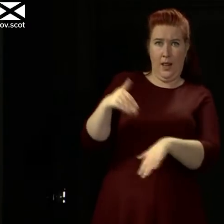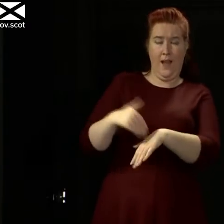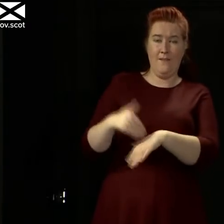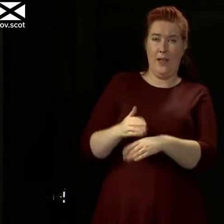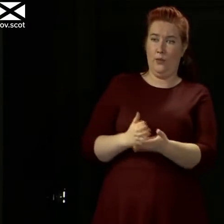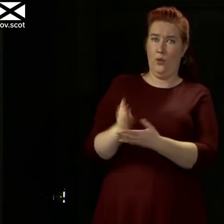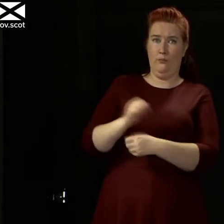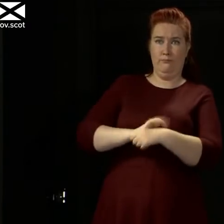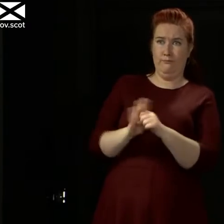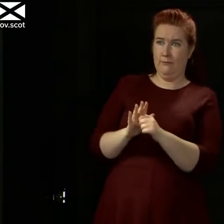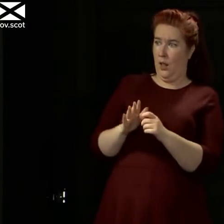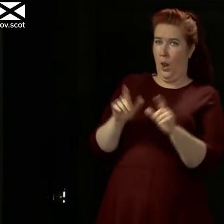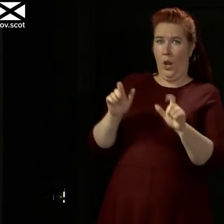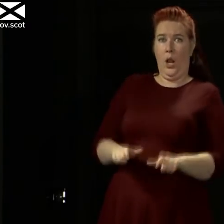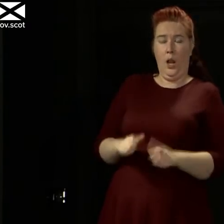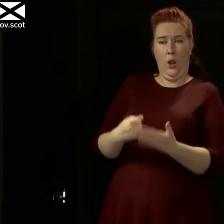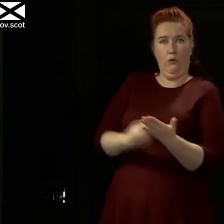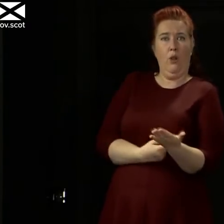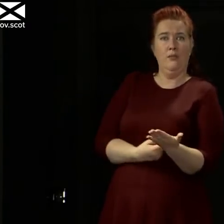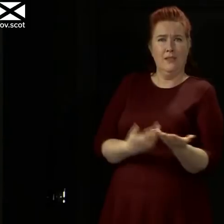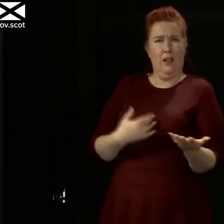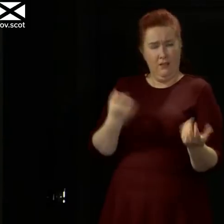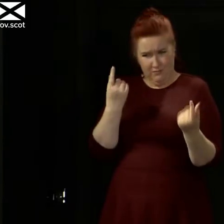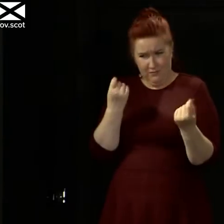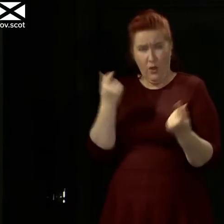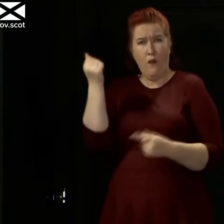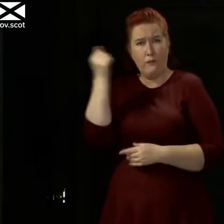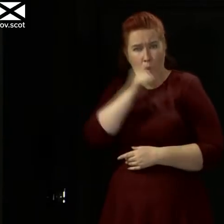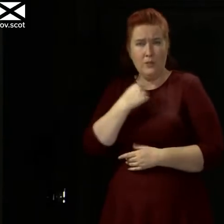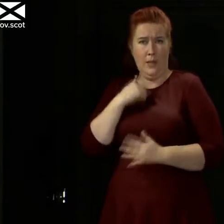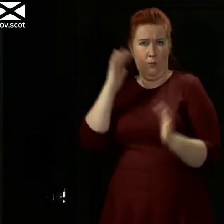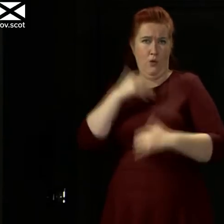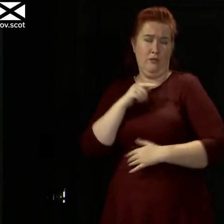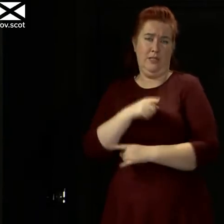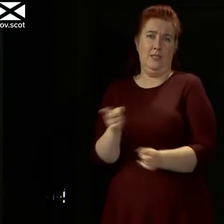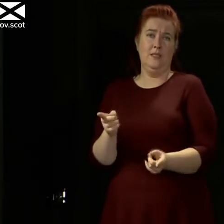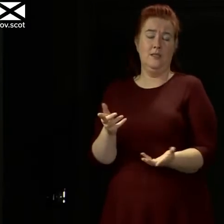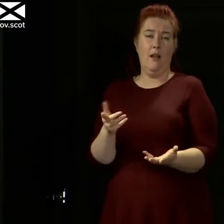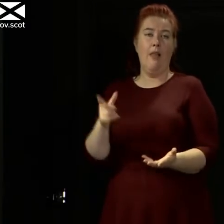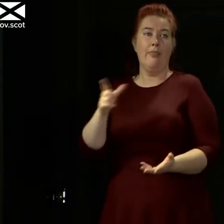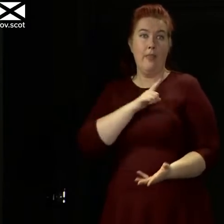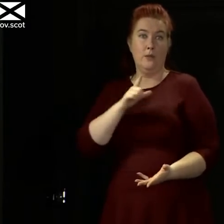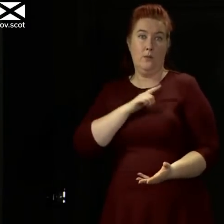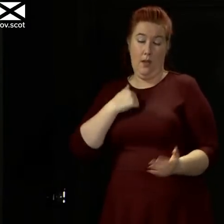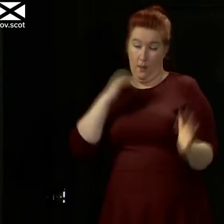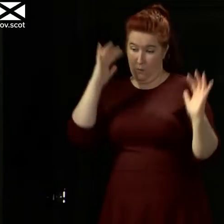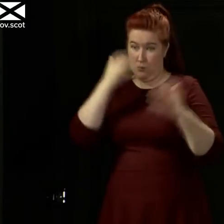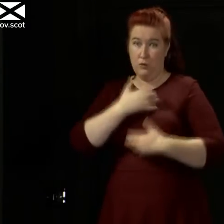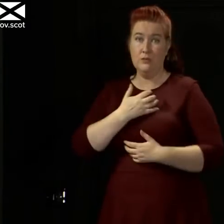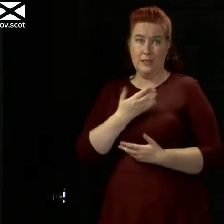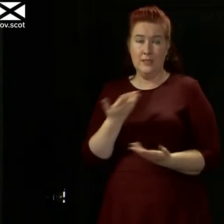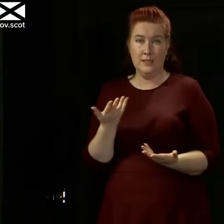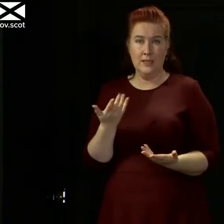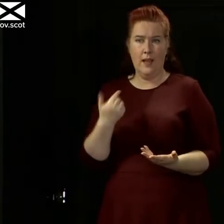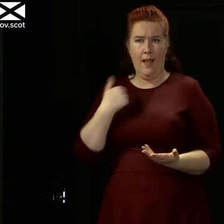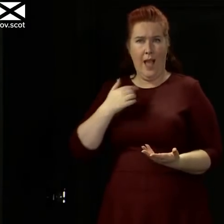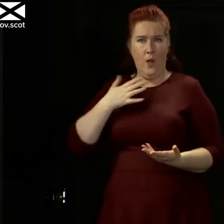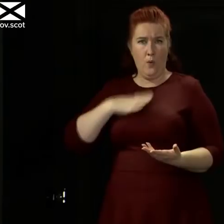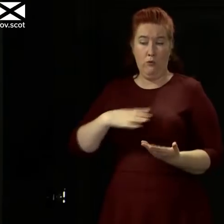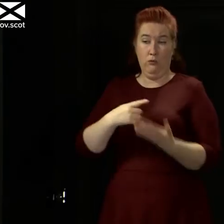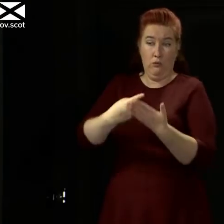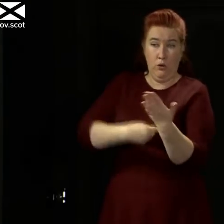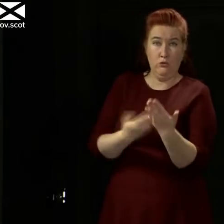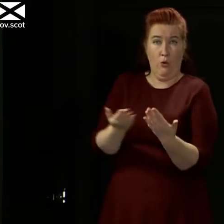lockdown restrictions. Of course I do. And it's because I worry about that that I am keen to get these restrictions